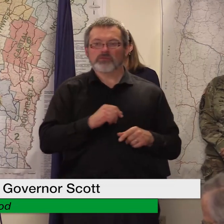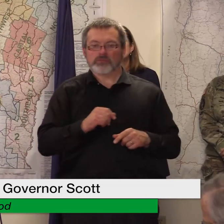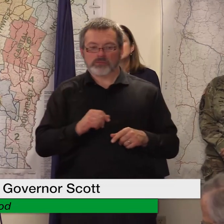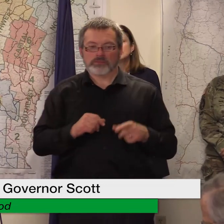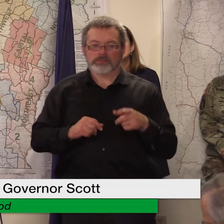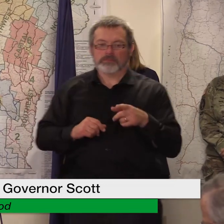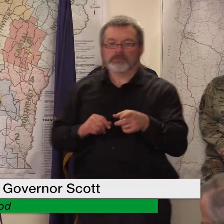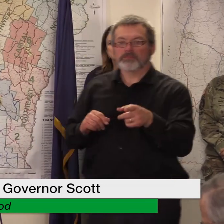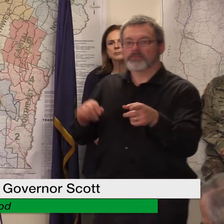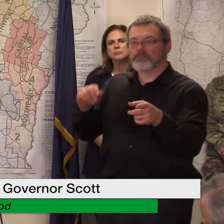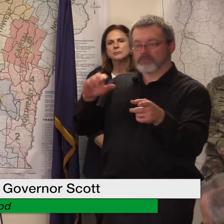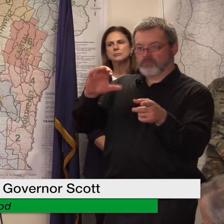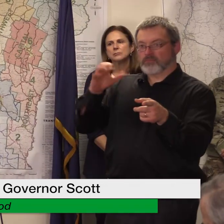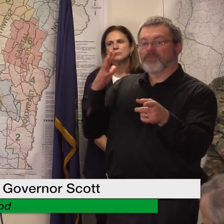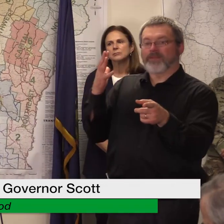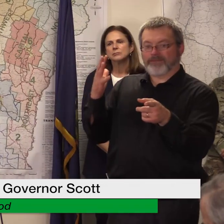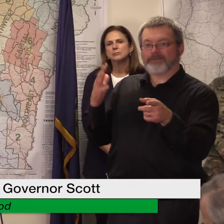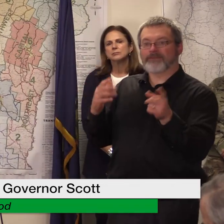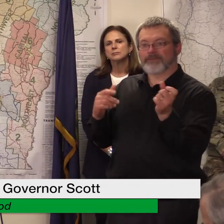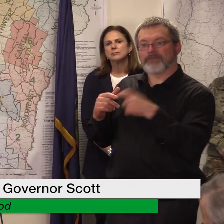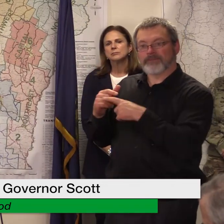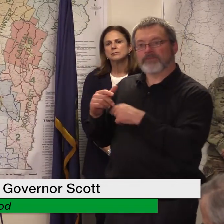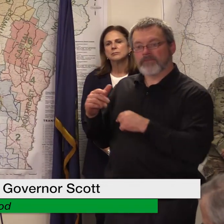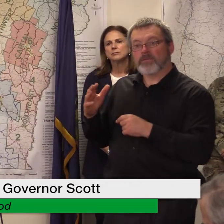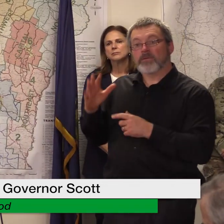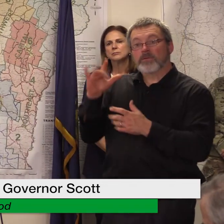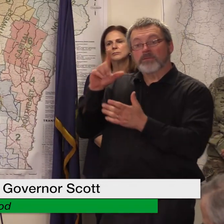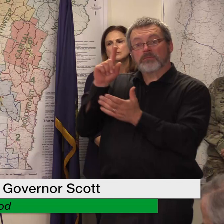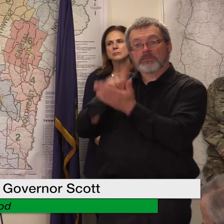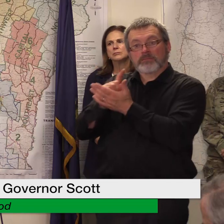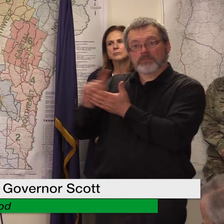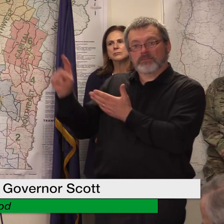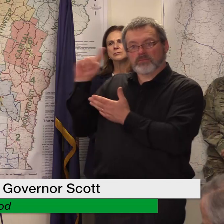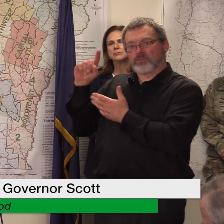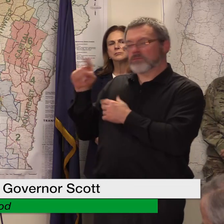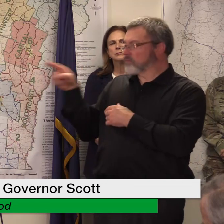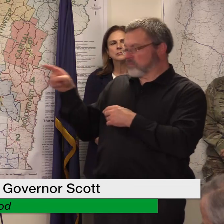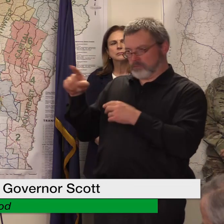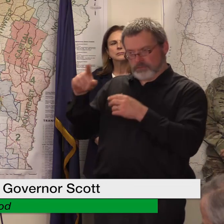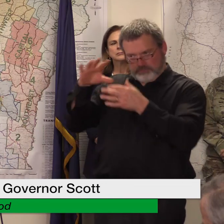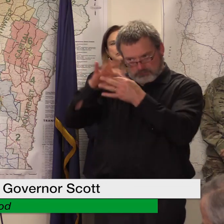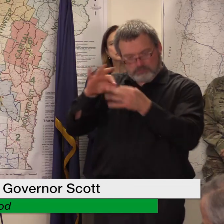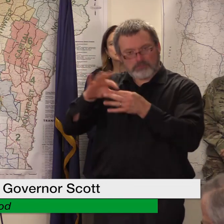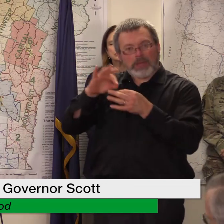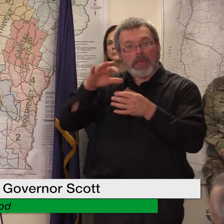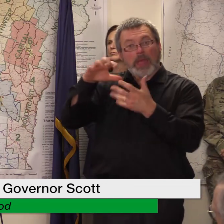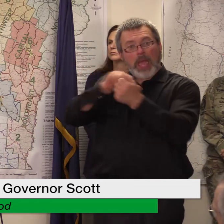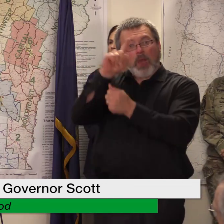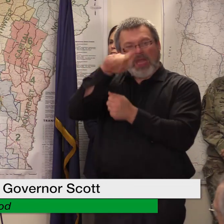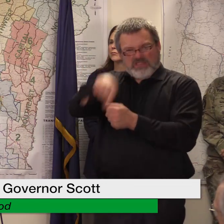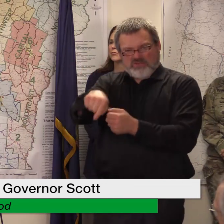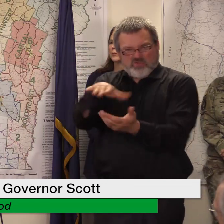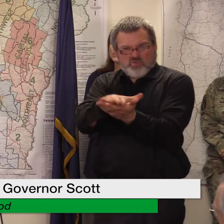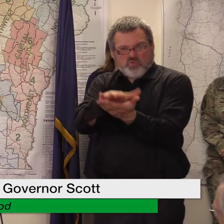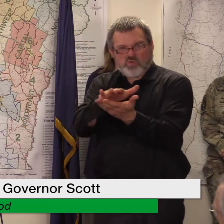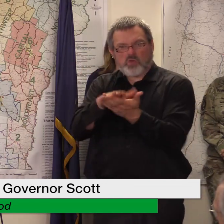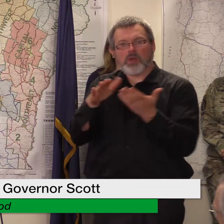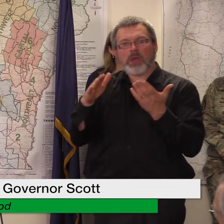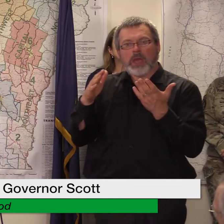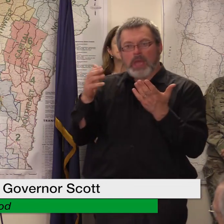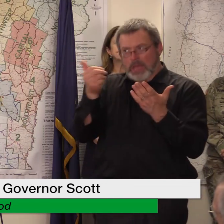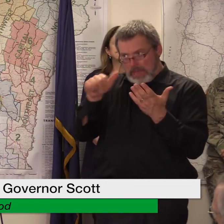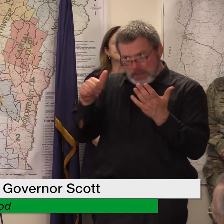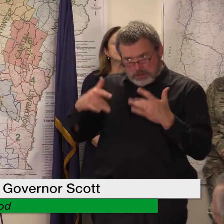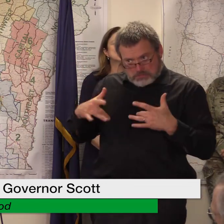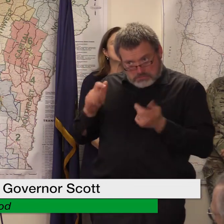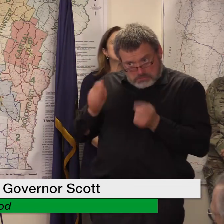this week there was talk of getting a better understanding of damages to schools um do you have any updated numbers and are there any districts